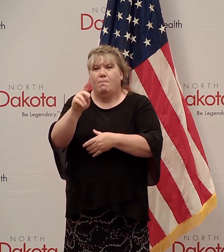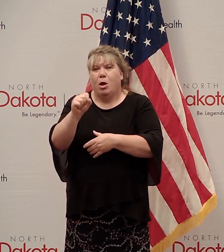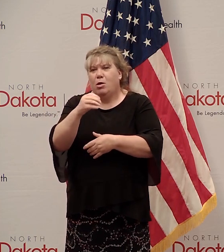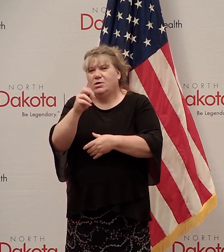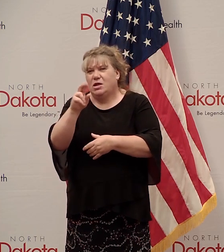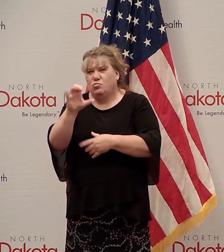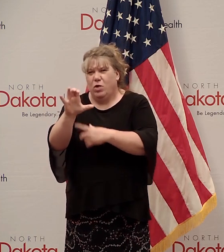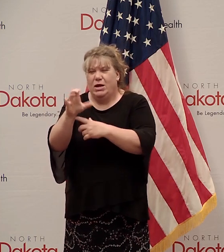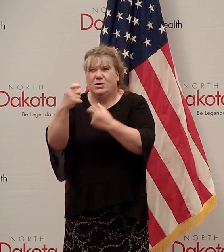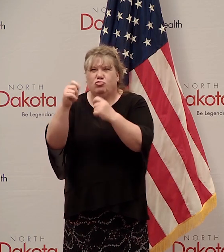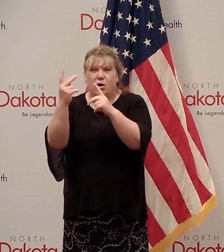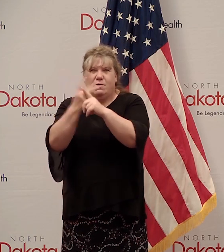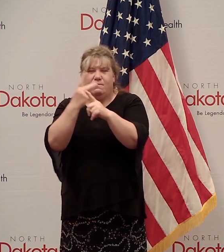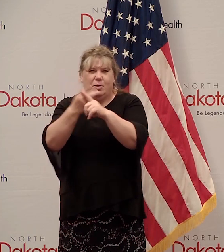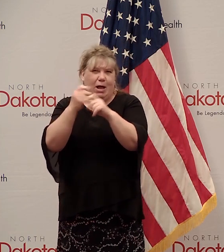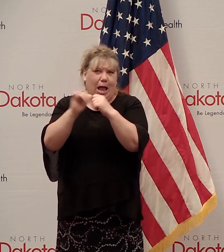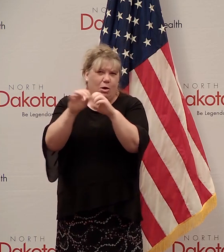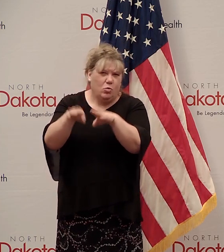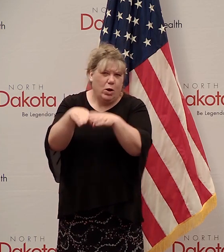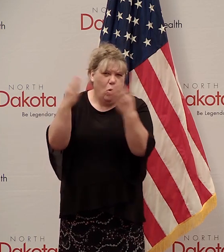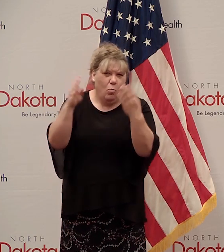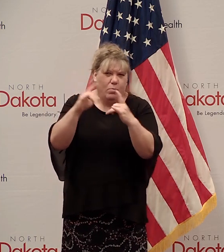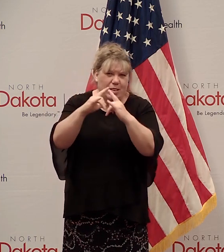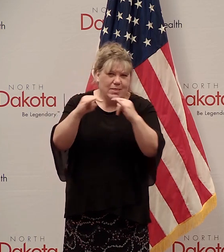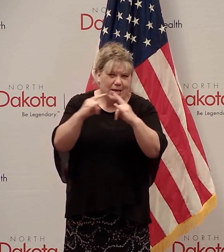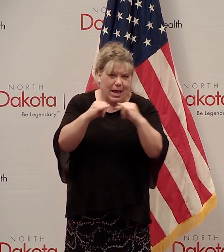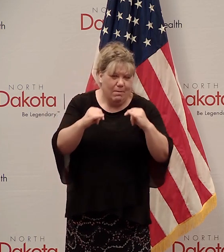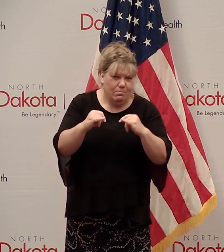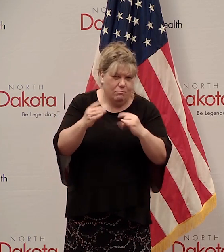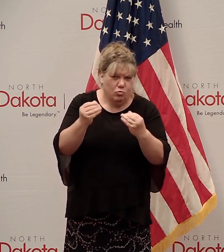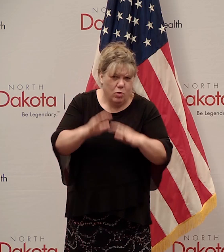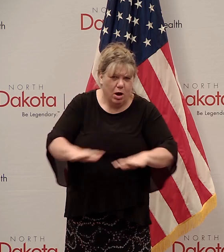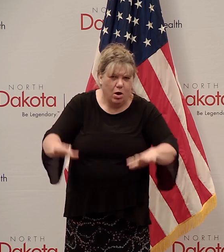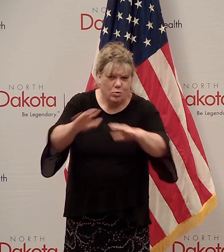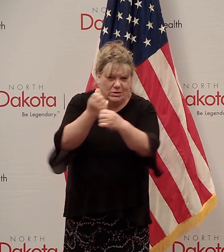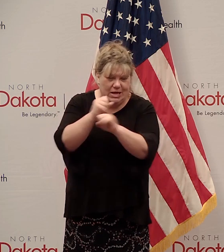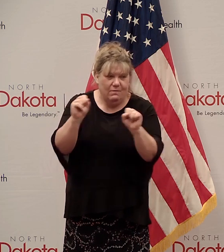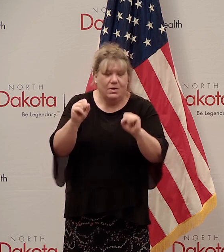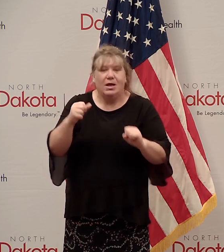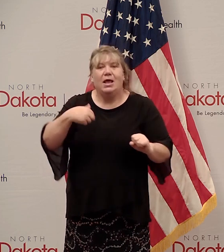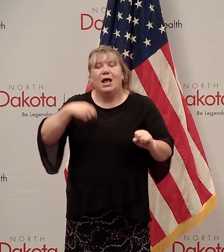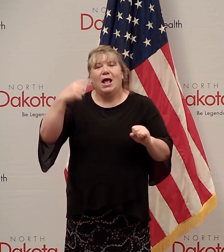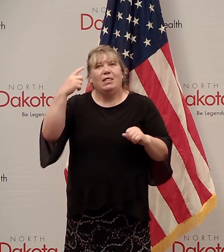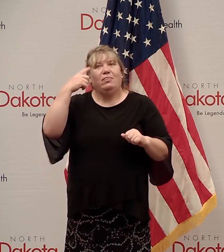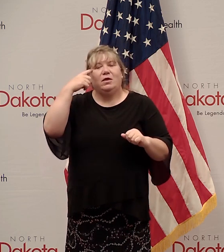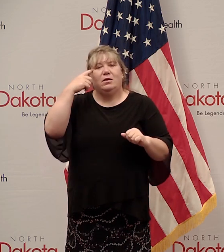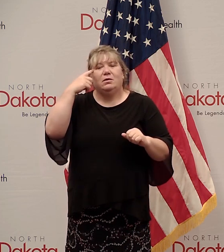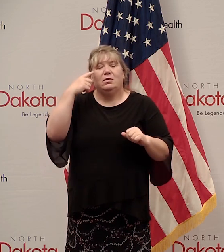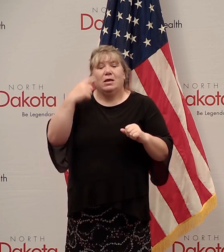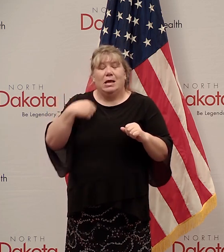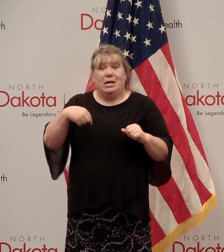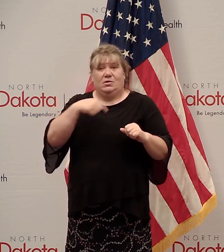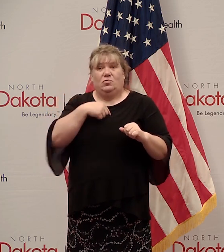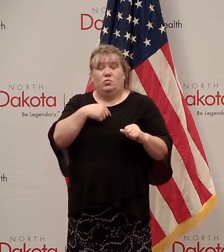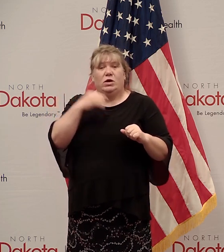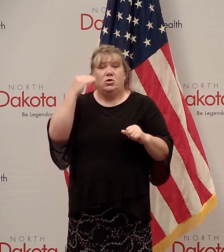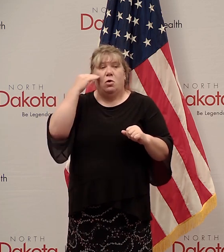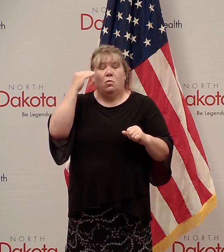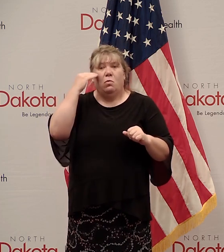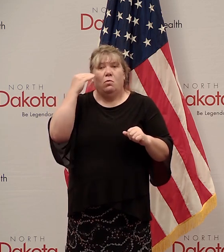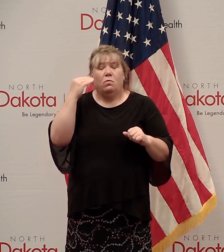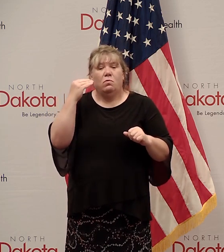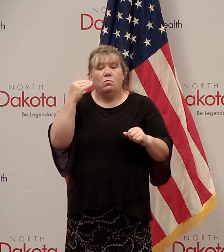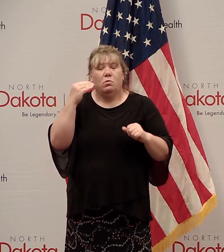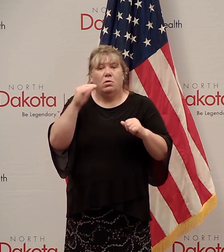again, trying to figure out how do we do that and how do we do that safely. And I think, again, as we we know in these